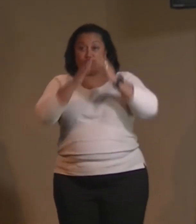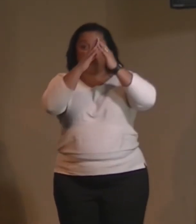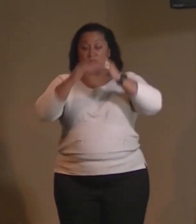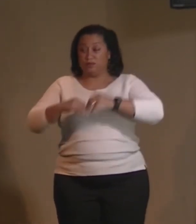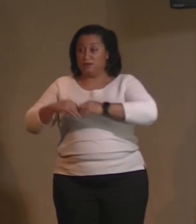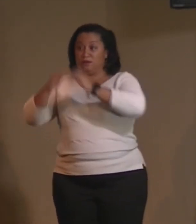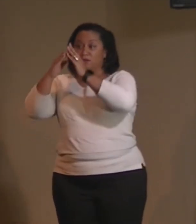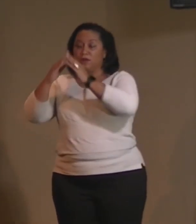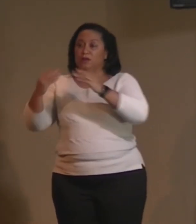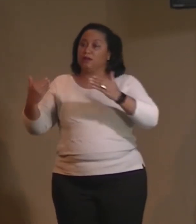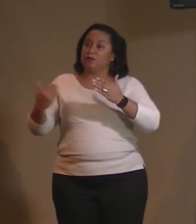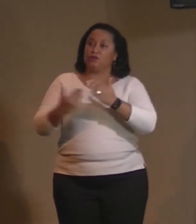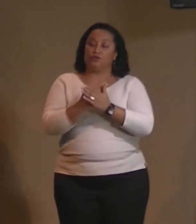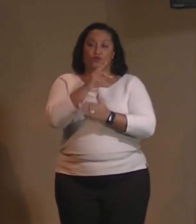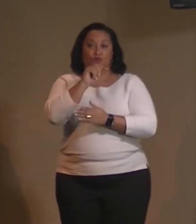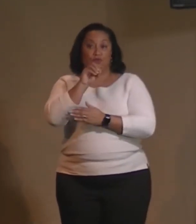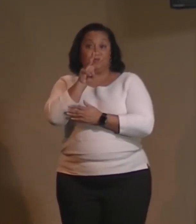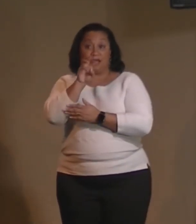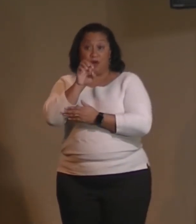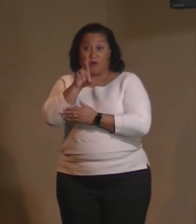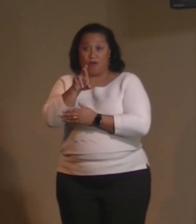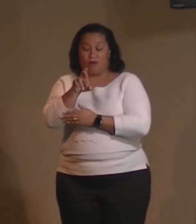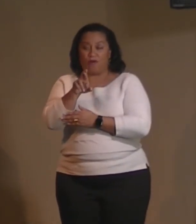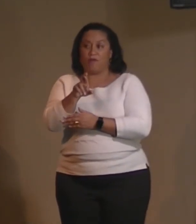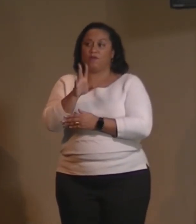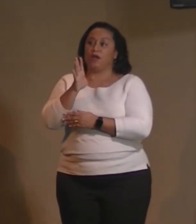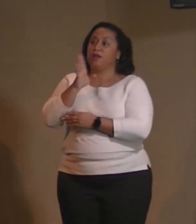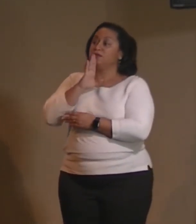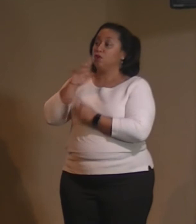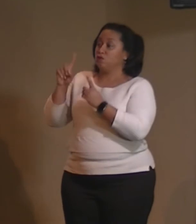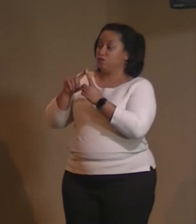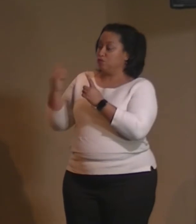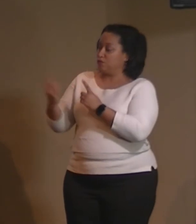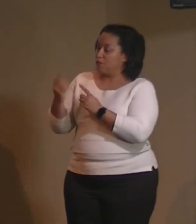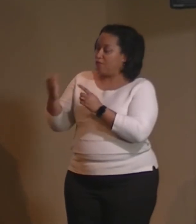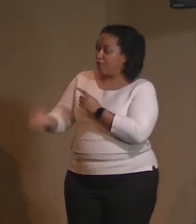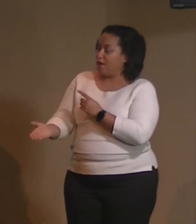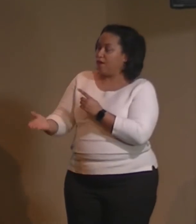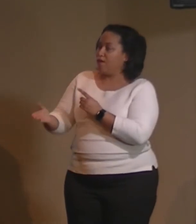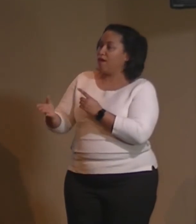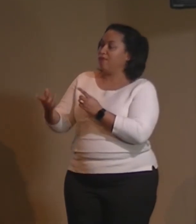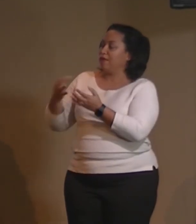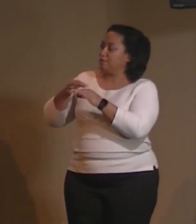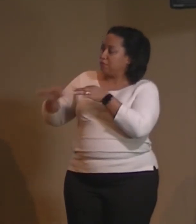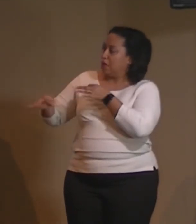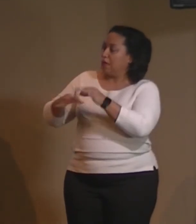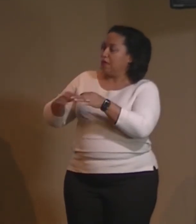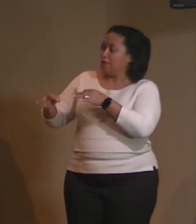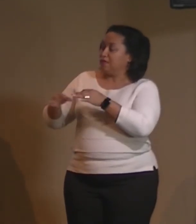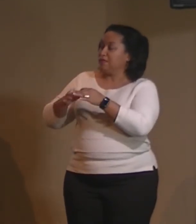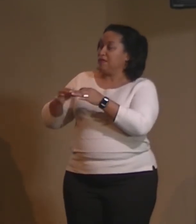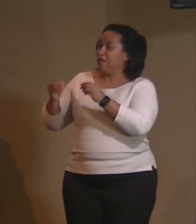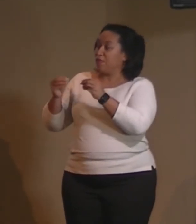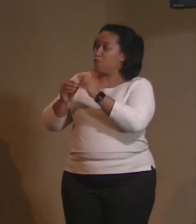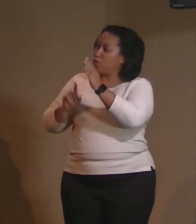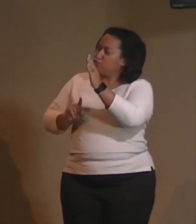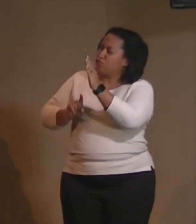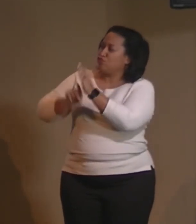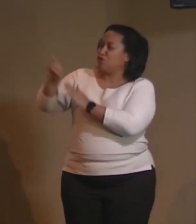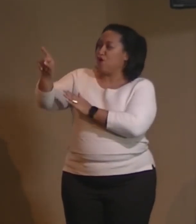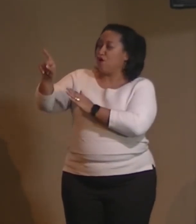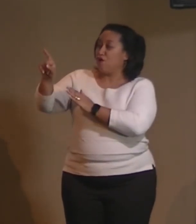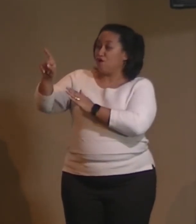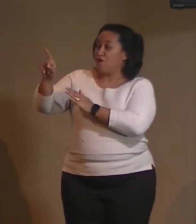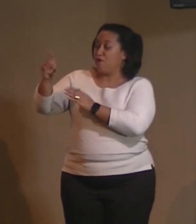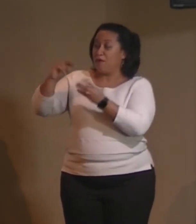and they explained to me that in order, if you look at any of the skyscrapers, the taller it is, the deeper the foundation